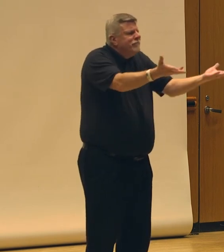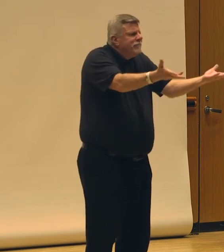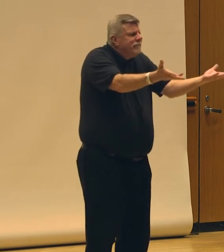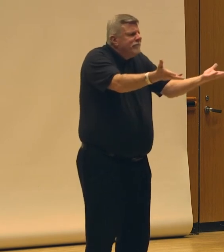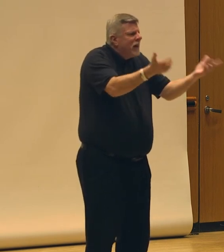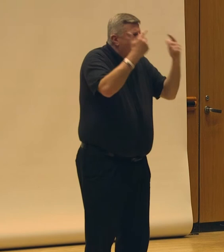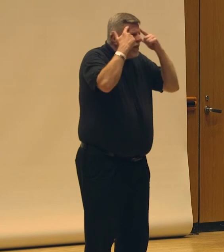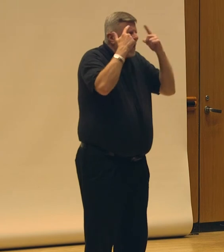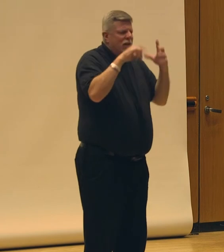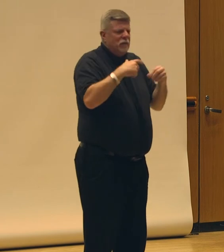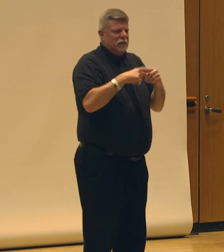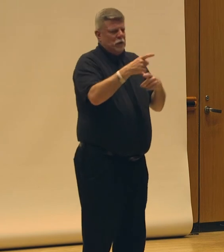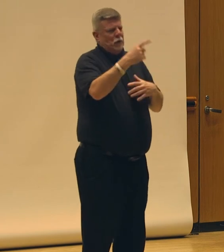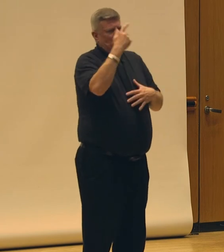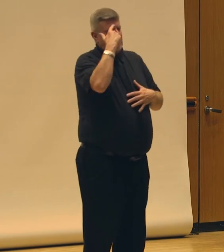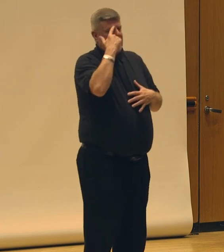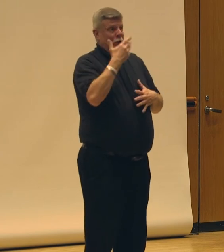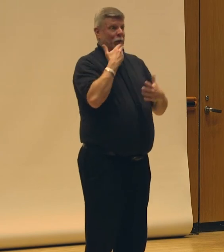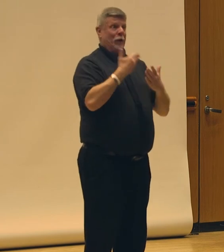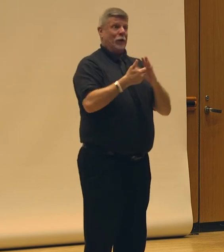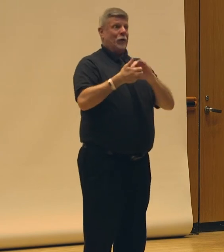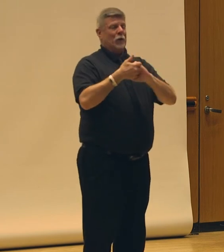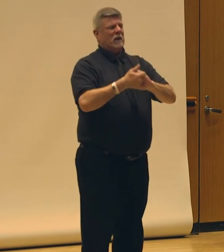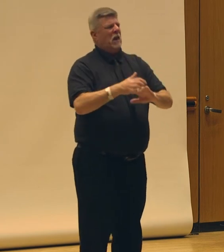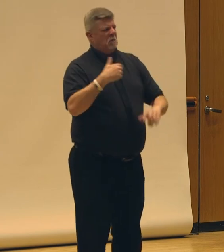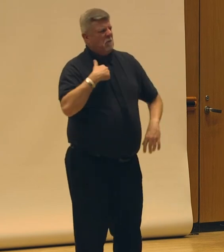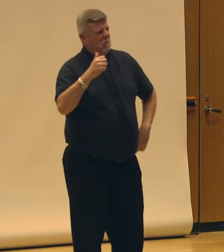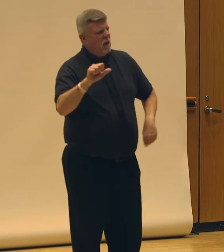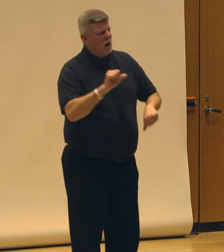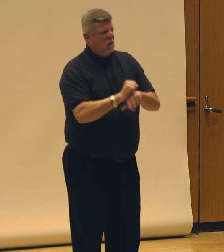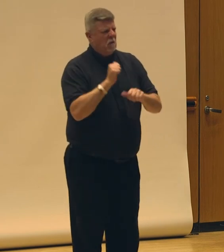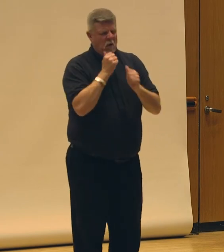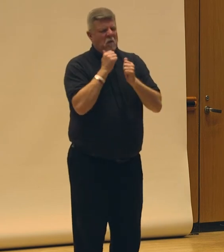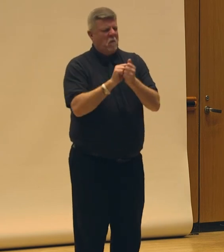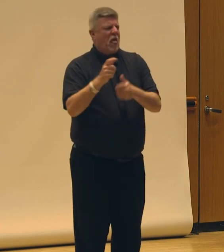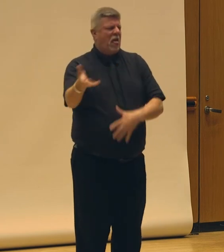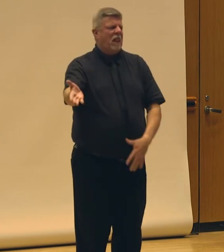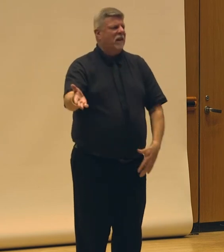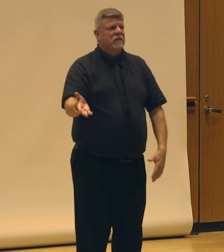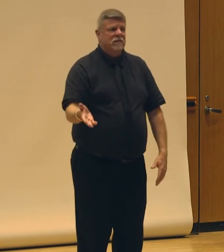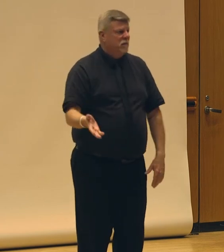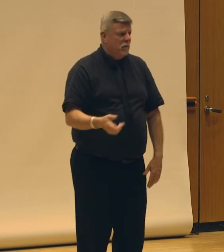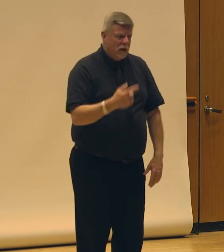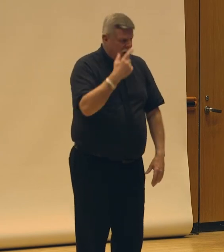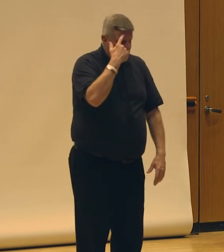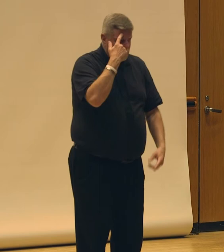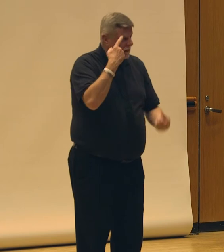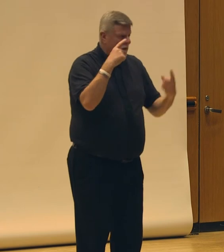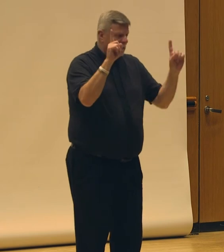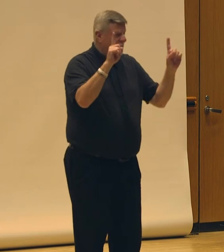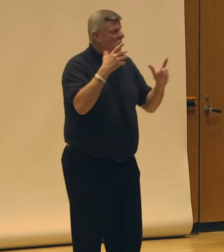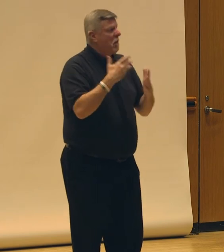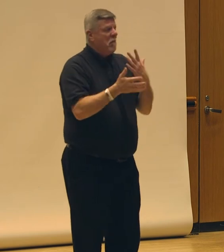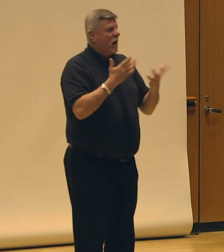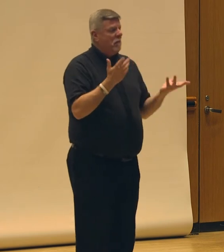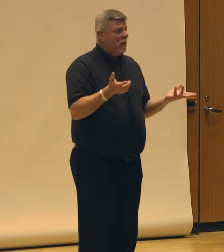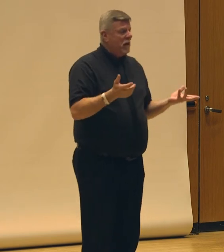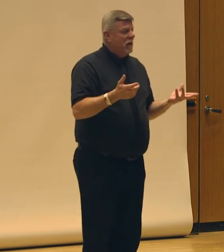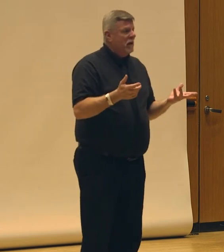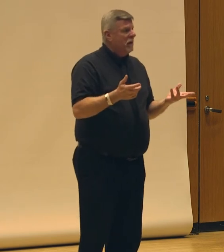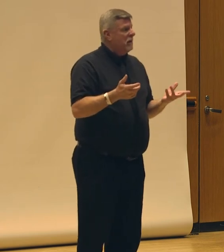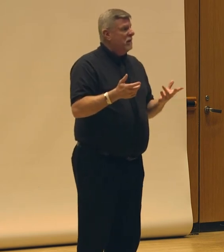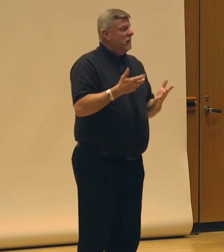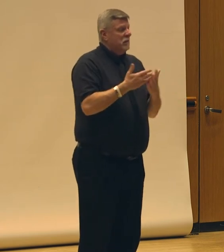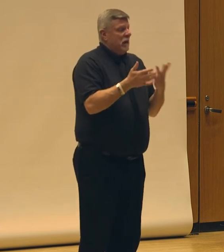about that, when you thought you were a good collaborator, and you realized you weren't, and your attachment to something prevented it from being its full self?